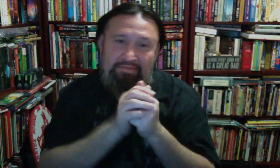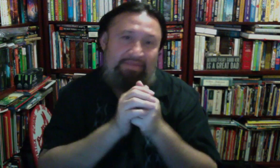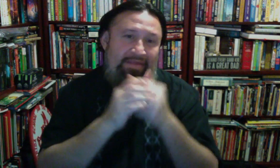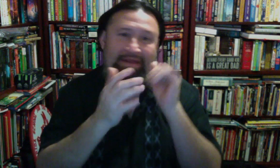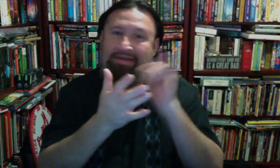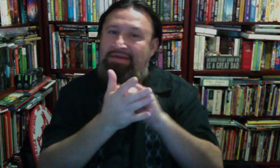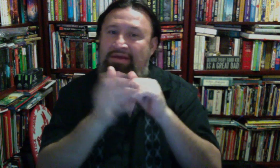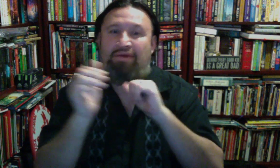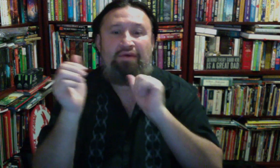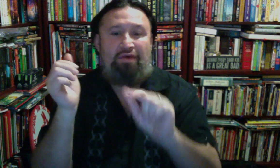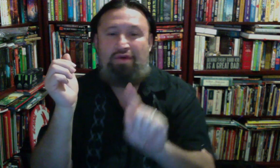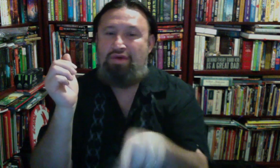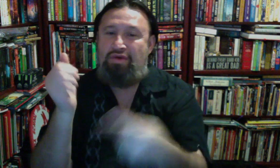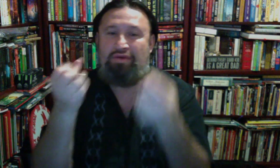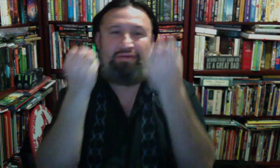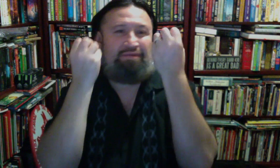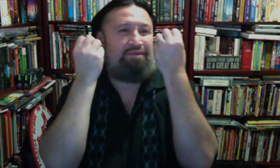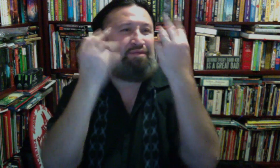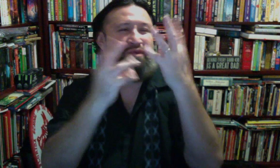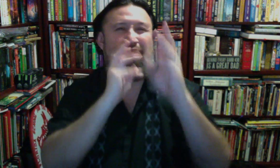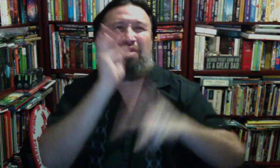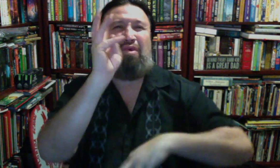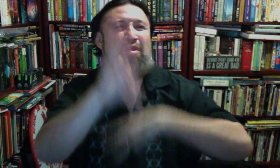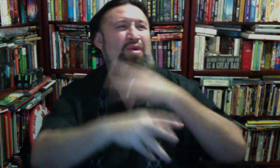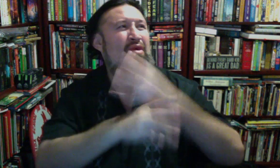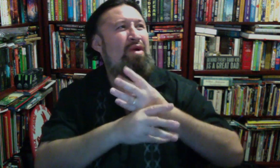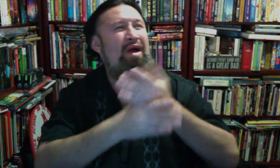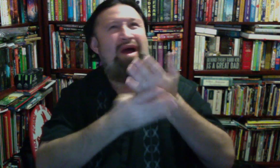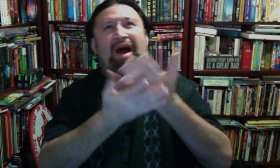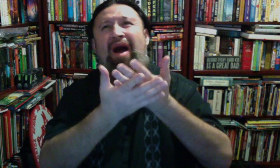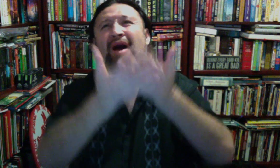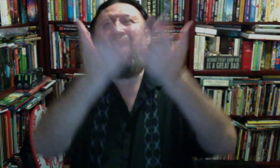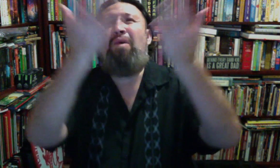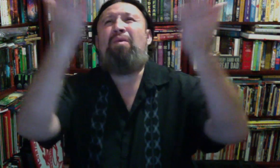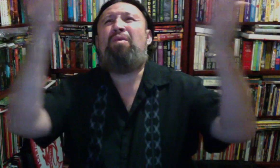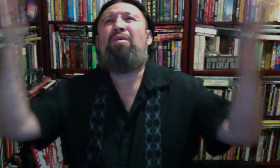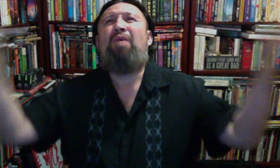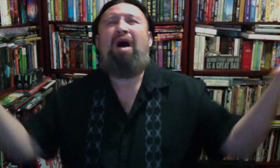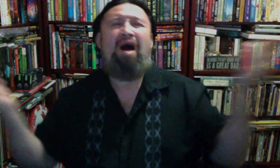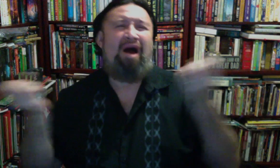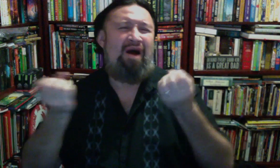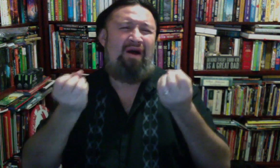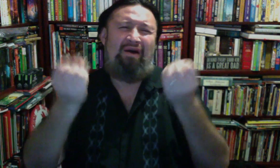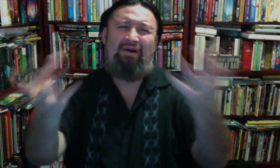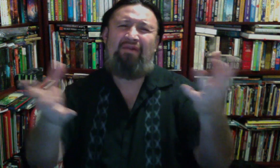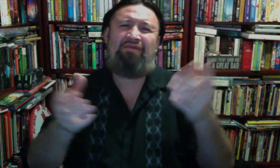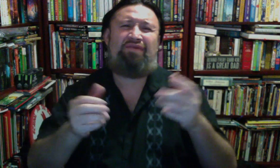my main counter. It says red 13. Red 13 is named by FC.